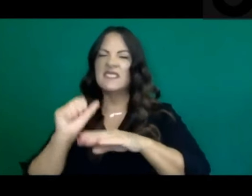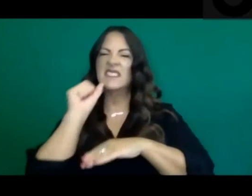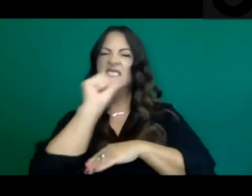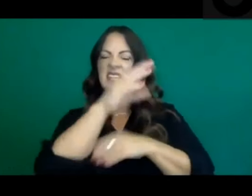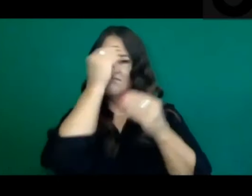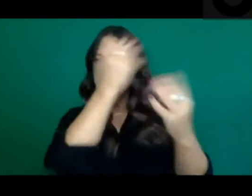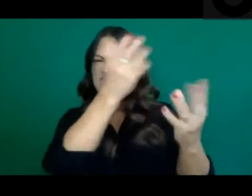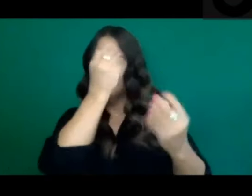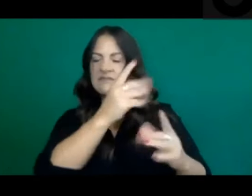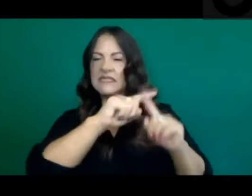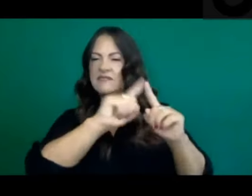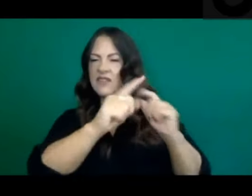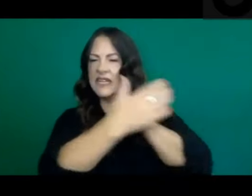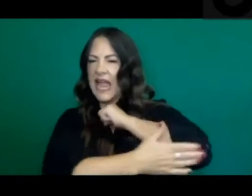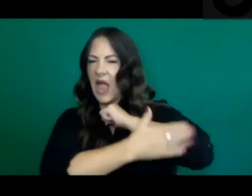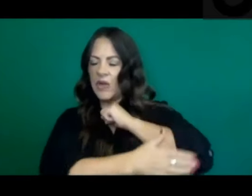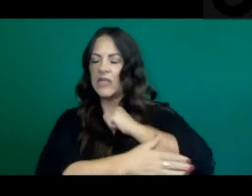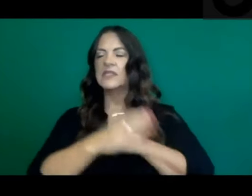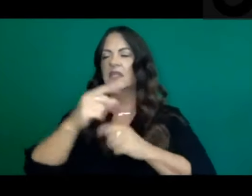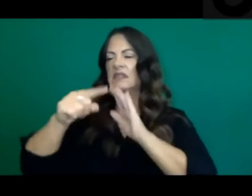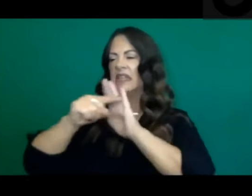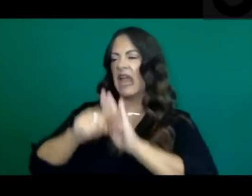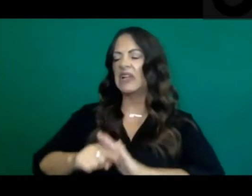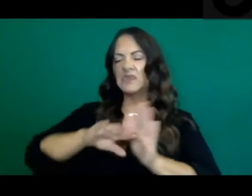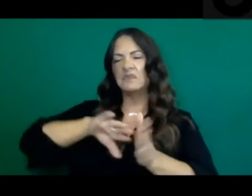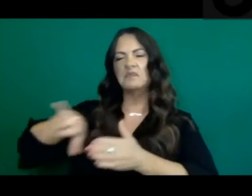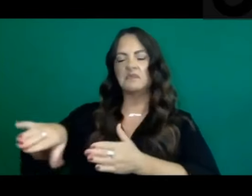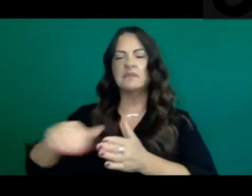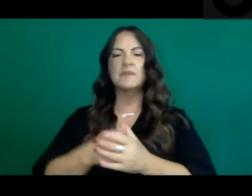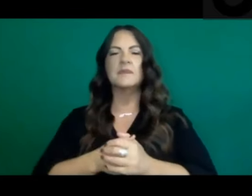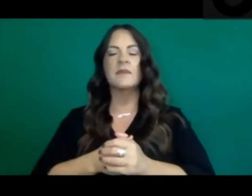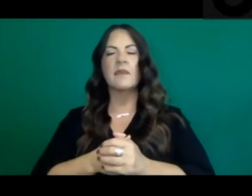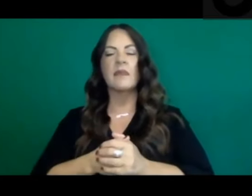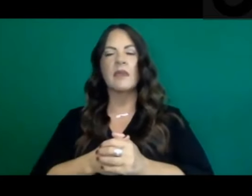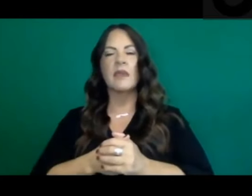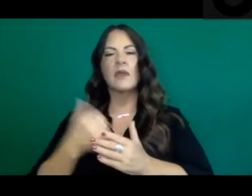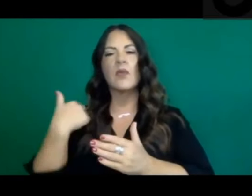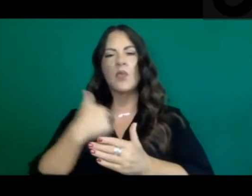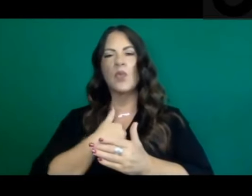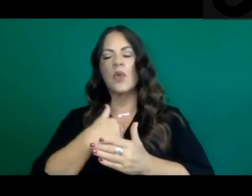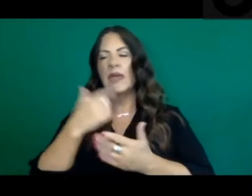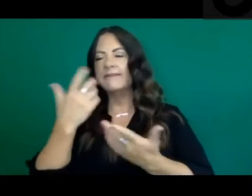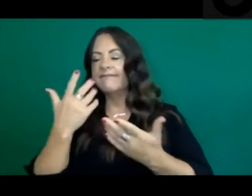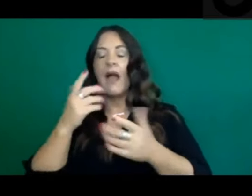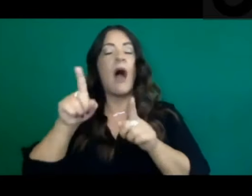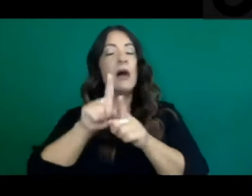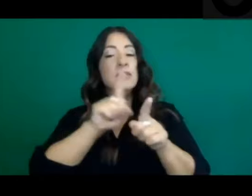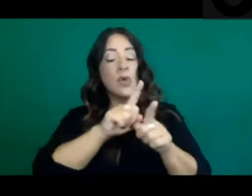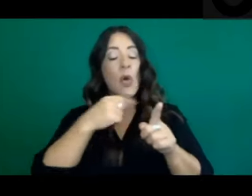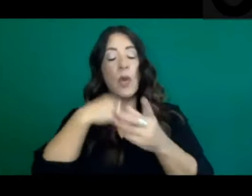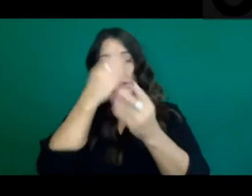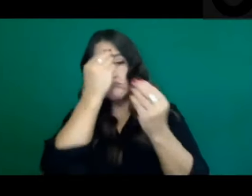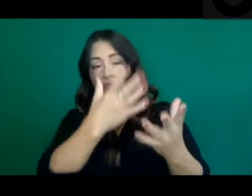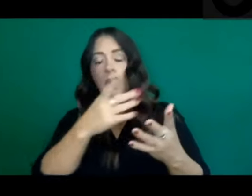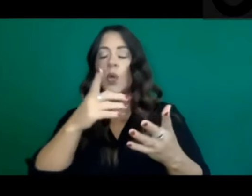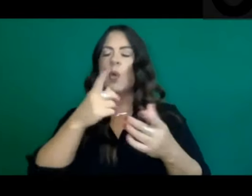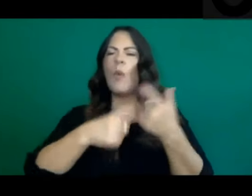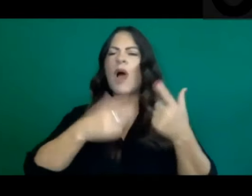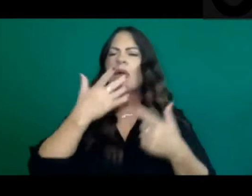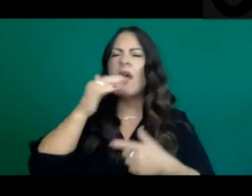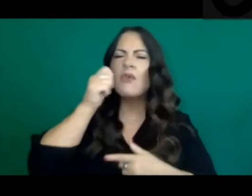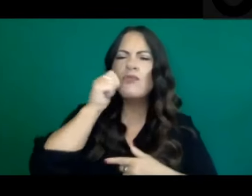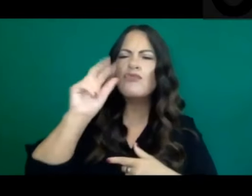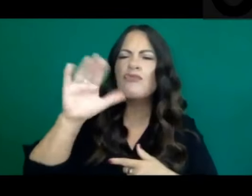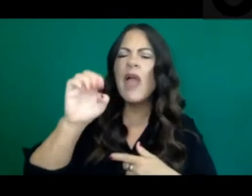add some additional information like race, ethnicity, whether it's a person who works in a